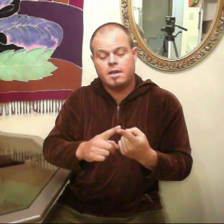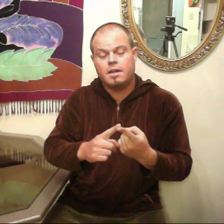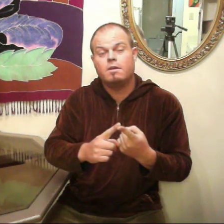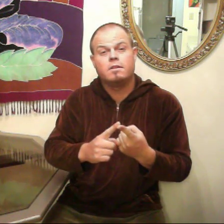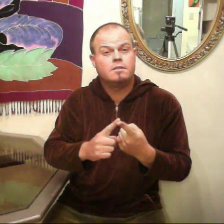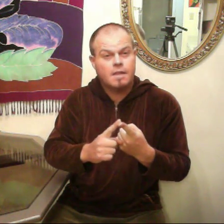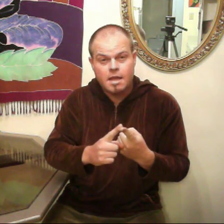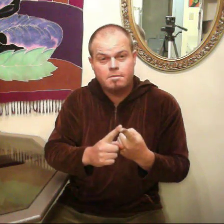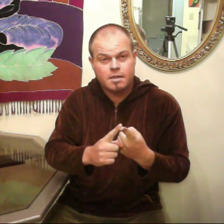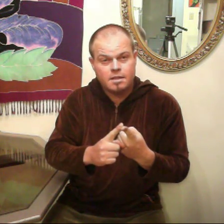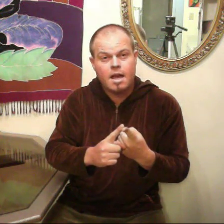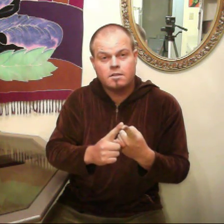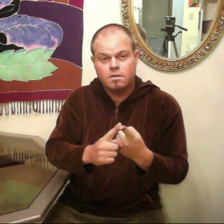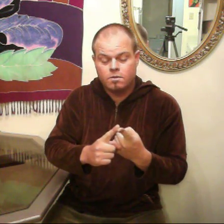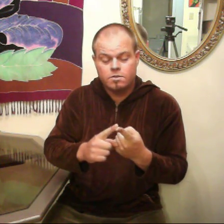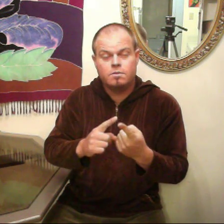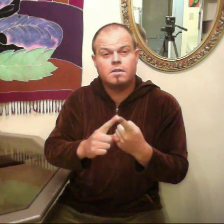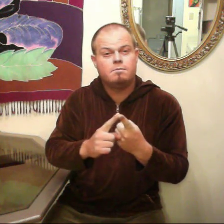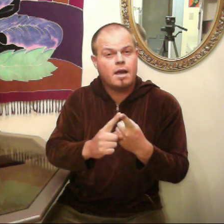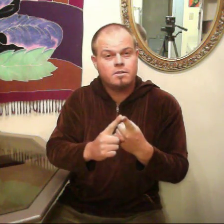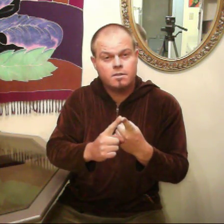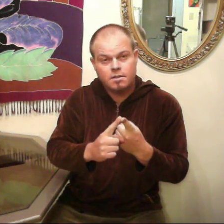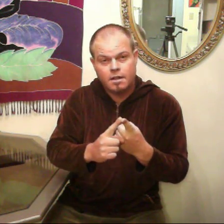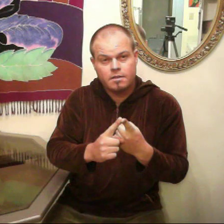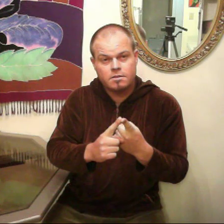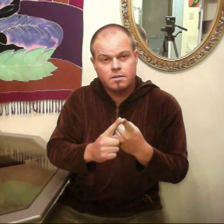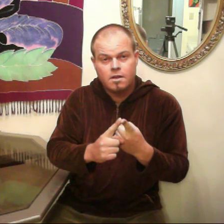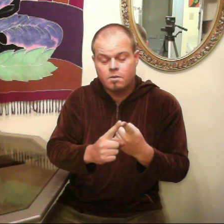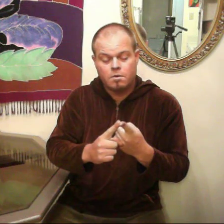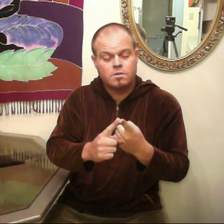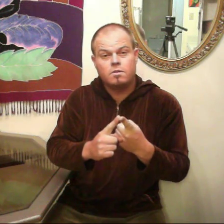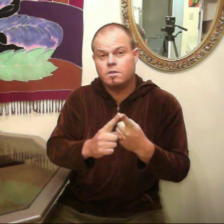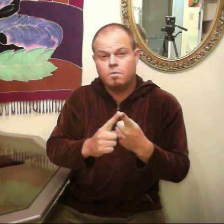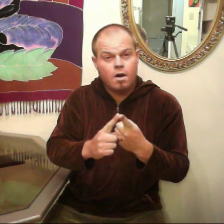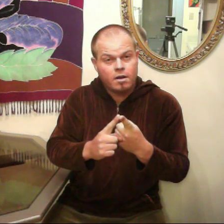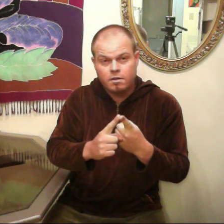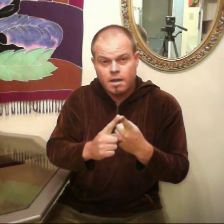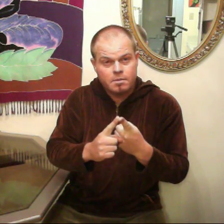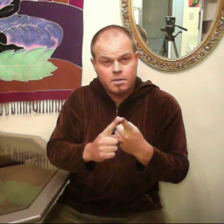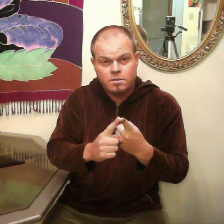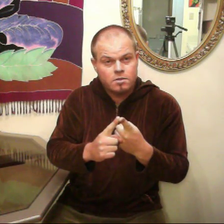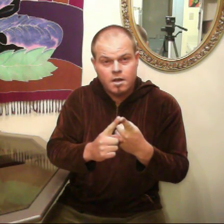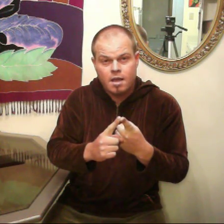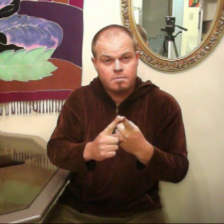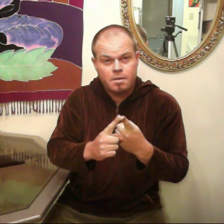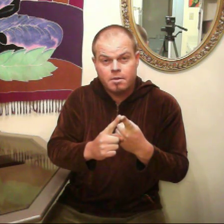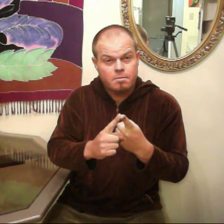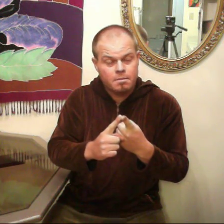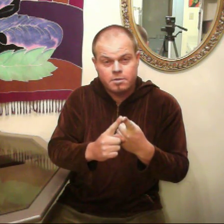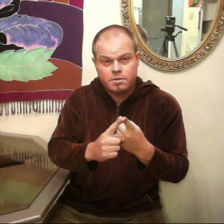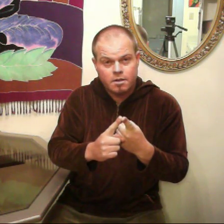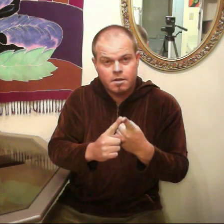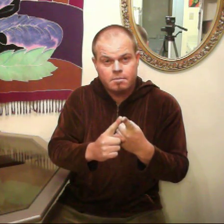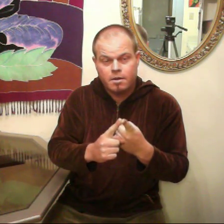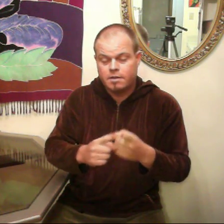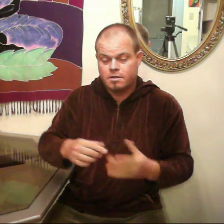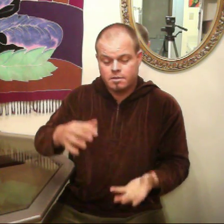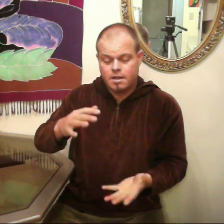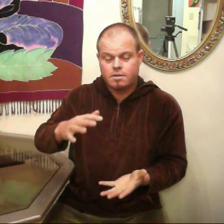get out the same exact stones doing the master cleanse, or it's only water, lemon juice, cayenne pepper, maple syrup, right, just that